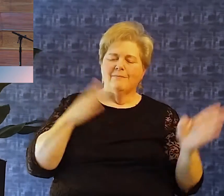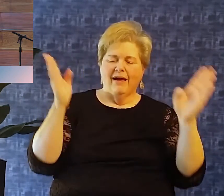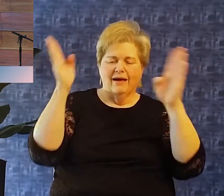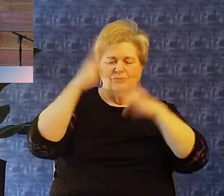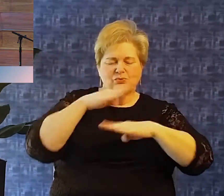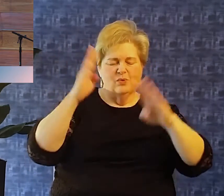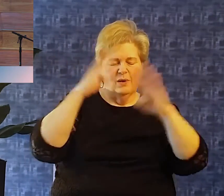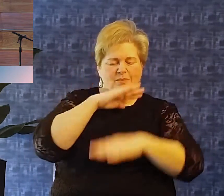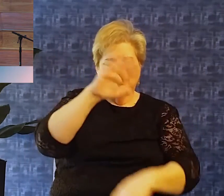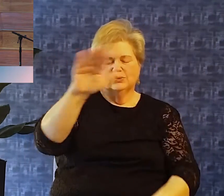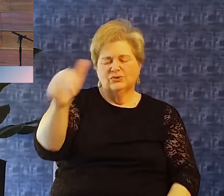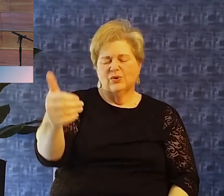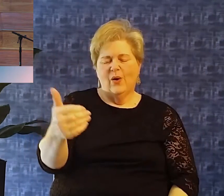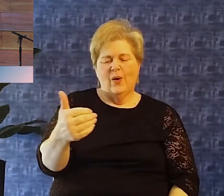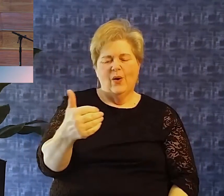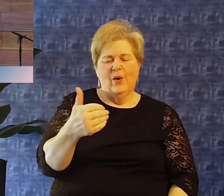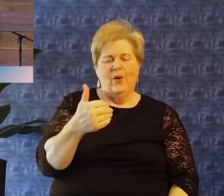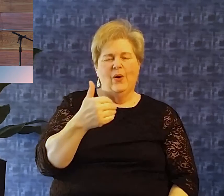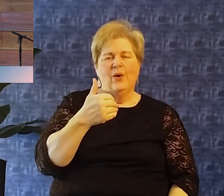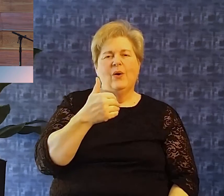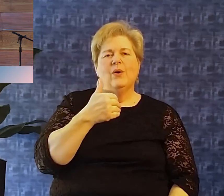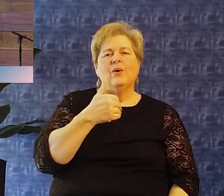let the waters of my soul